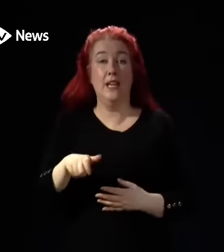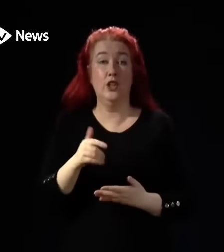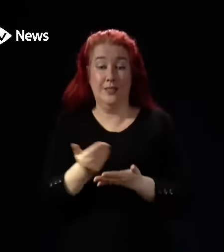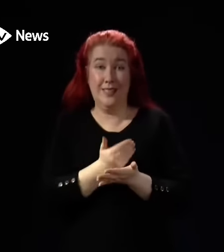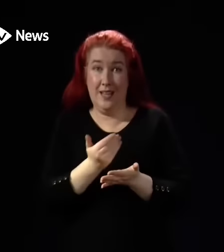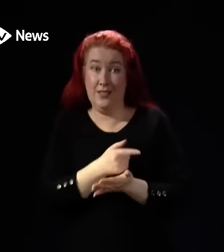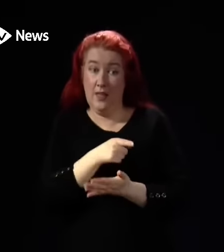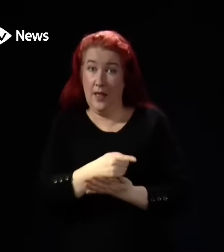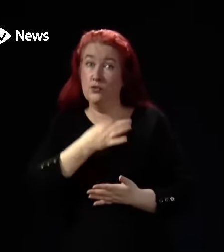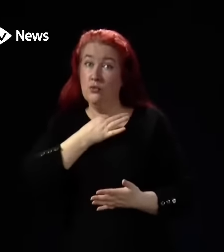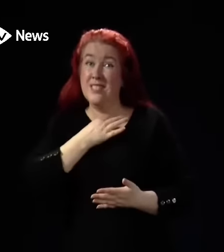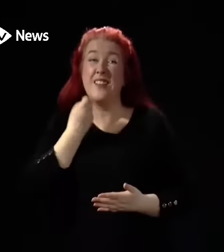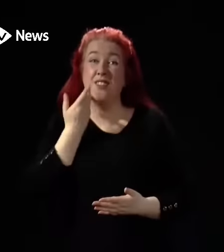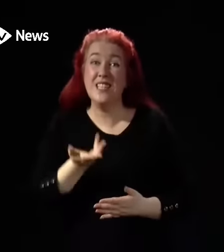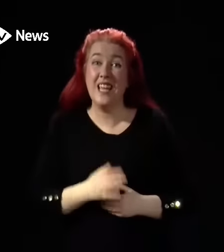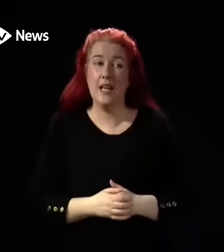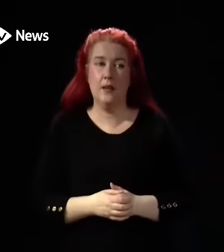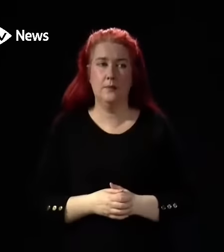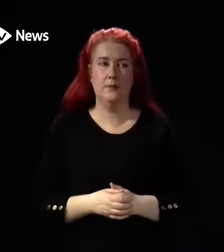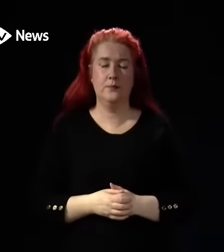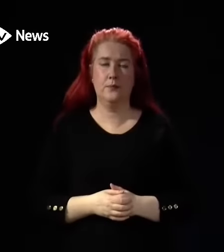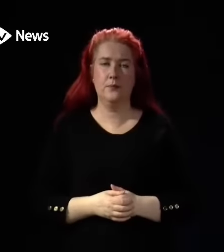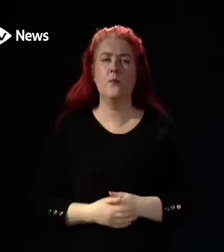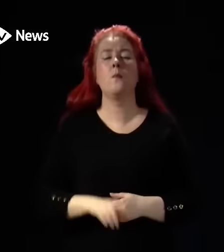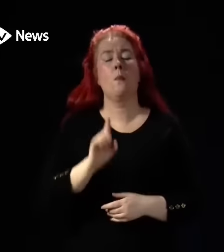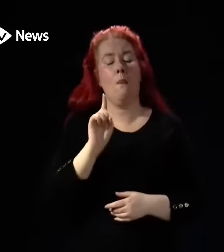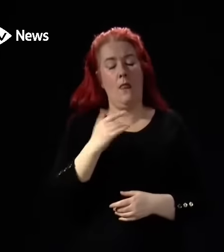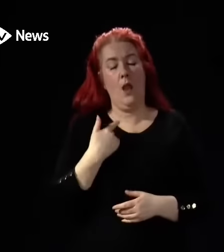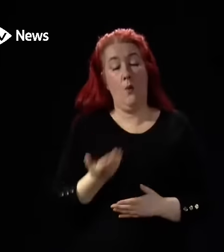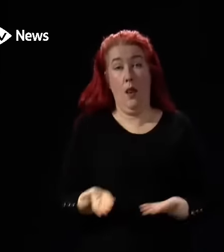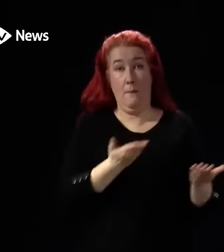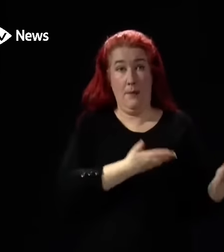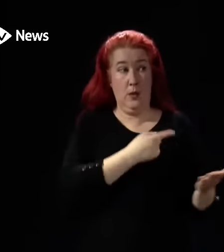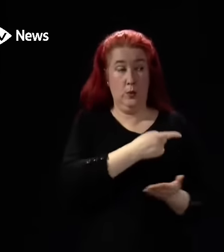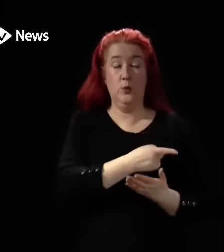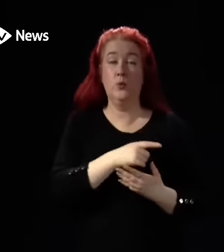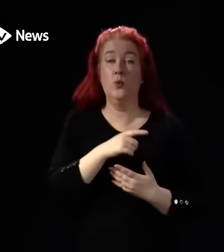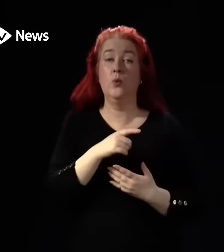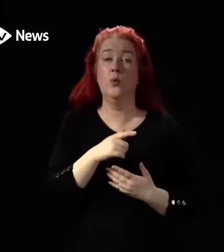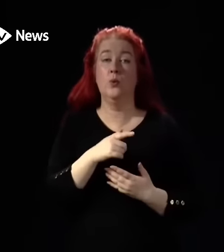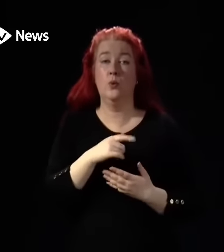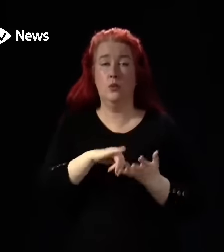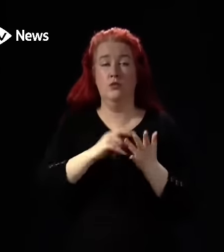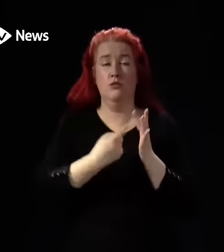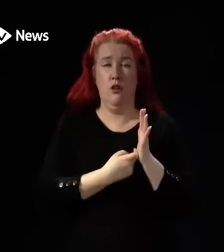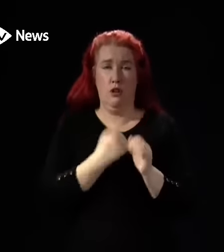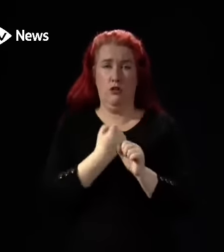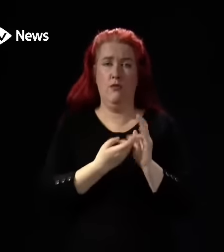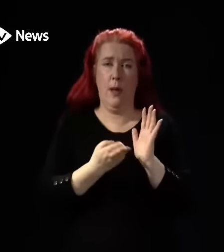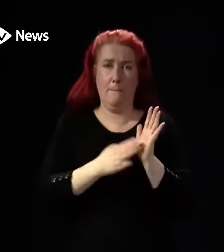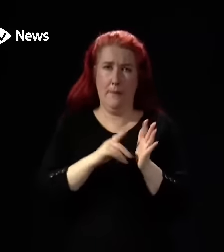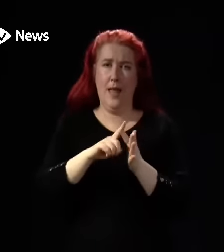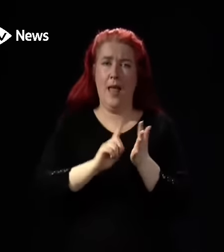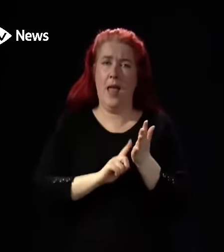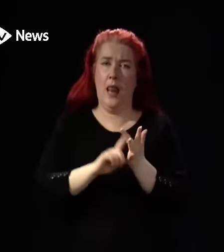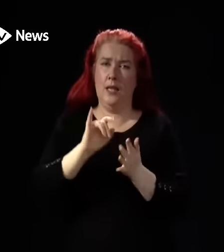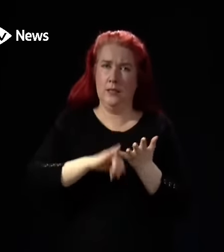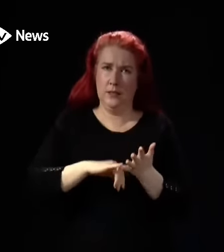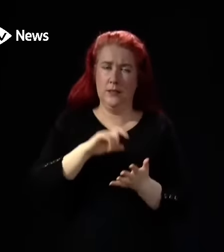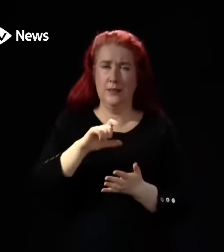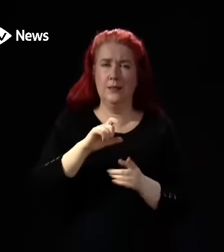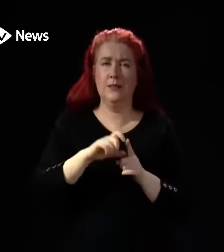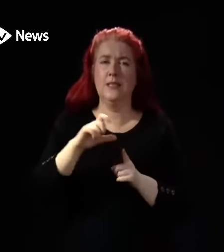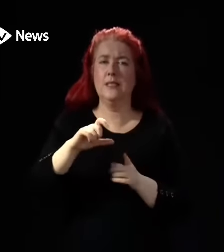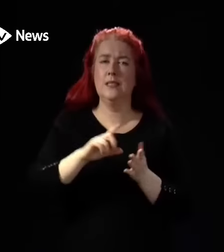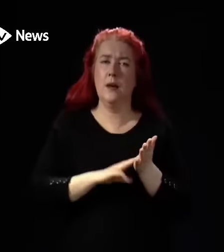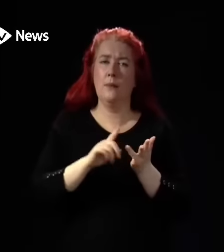now at risk every day? I'm going to hand over in a second to the Deputy Chief Medical Officer Graeme Ellis to give a clinical perspective on that question.